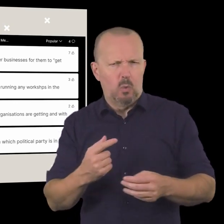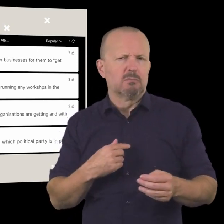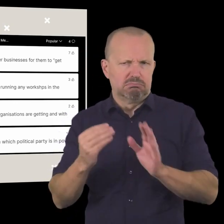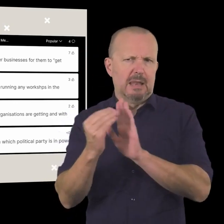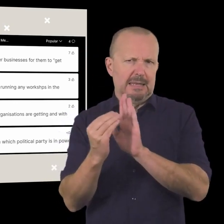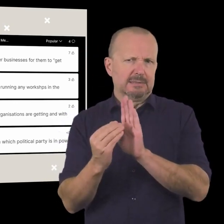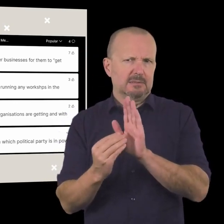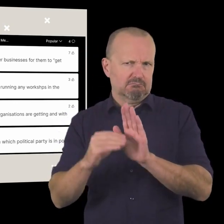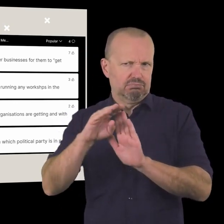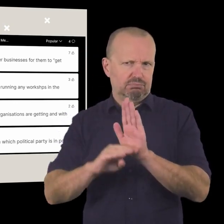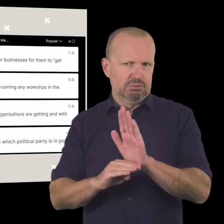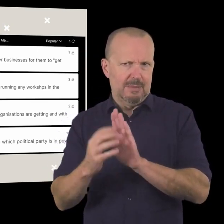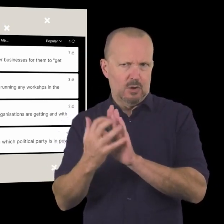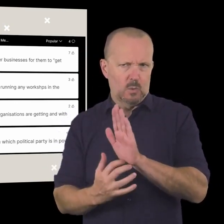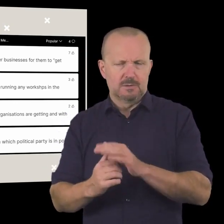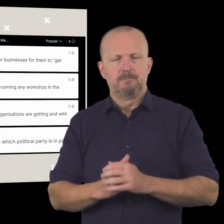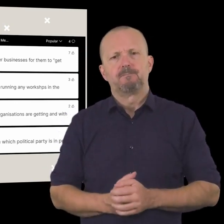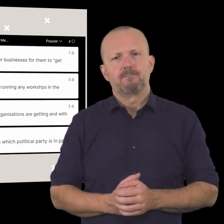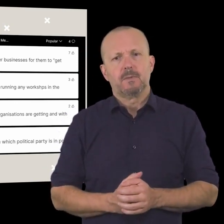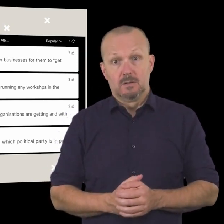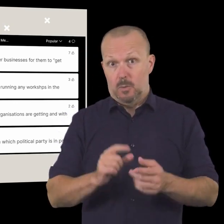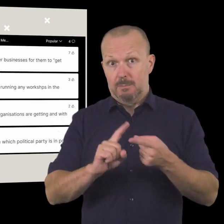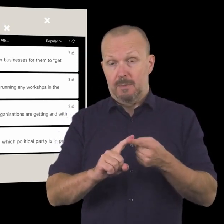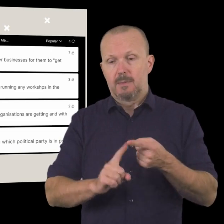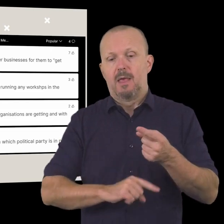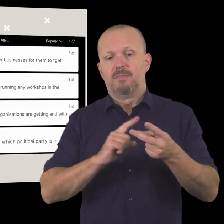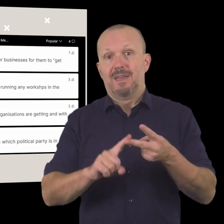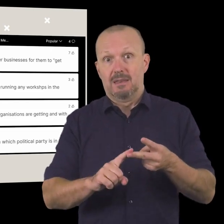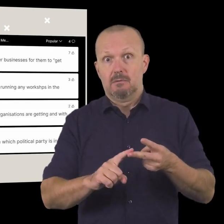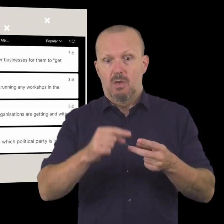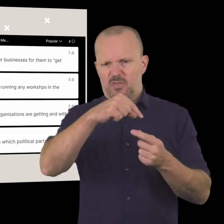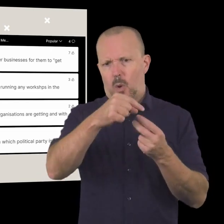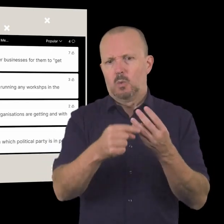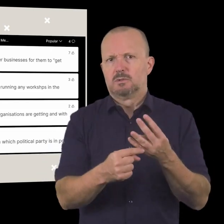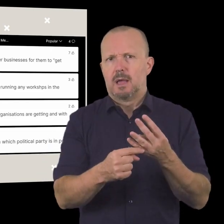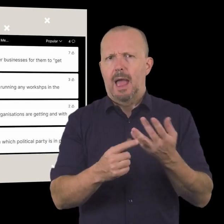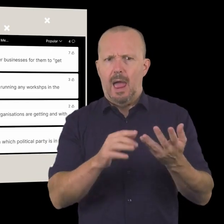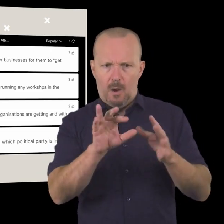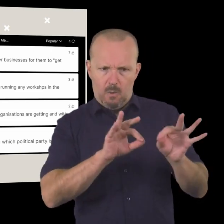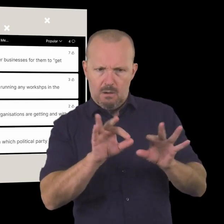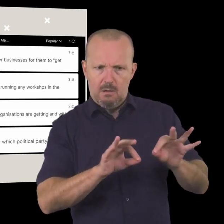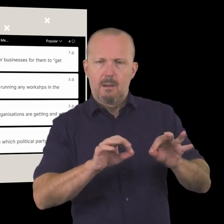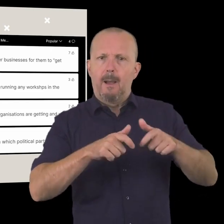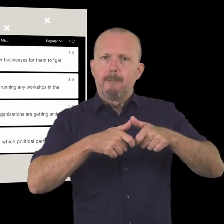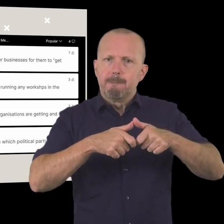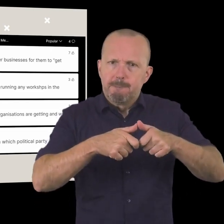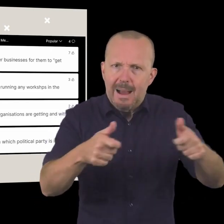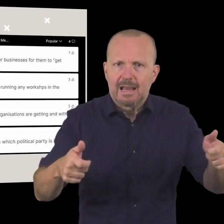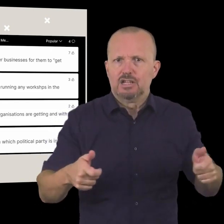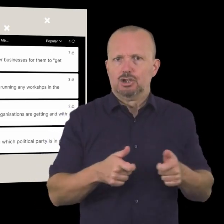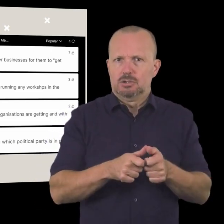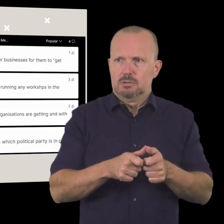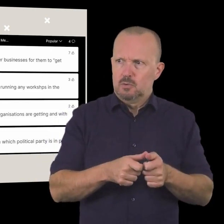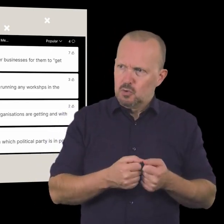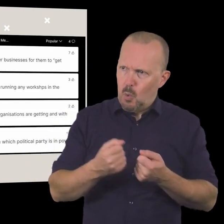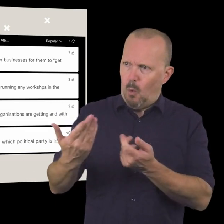events that you hold i'll pop a list uh in the notes and then think about how would you package those up uh in order